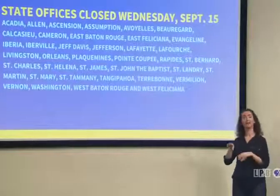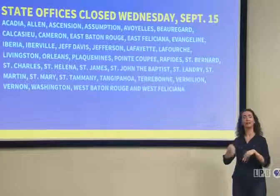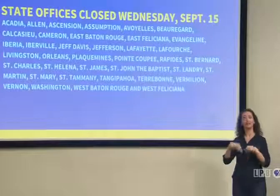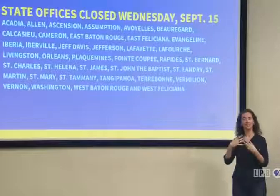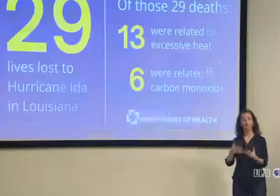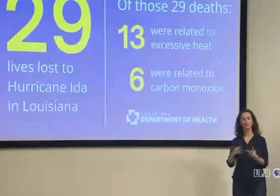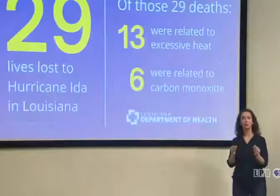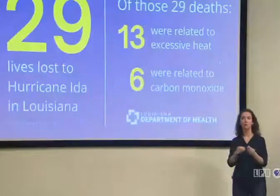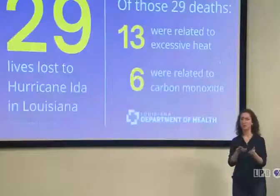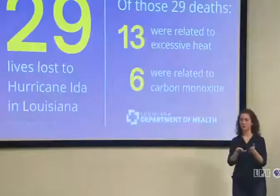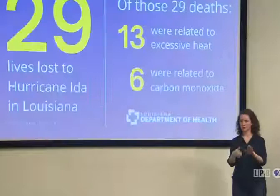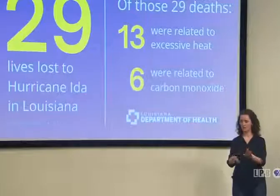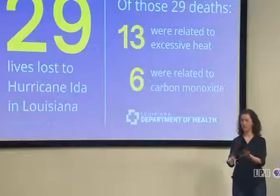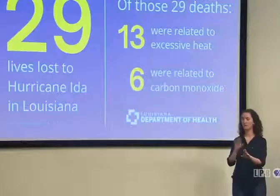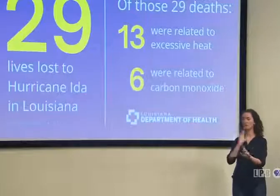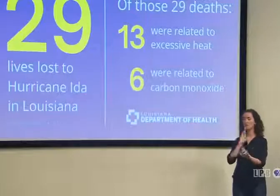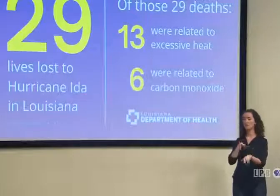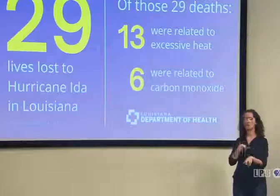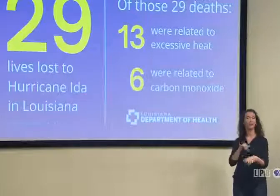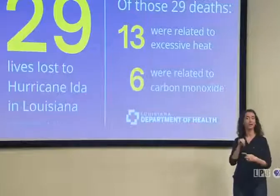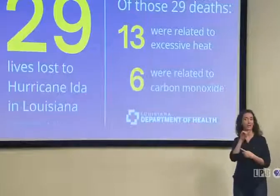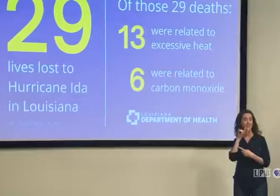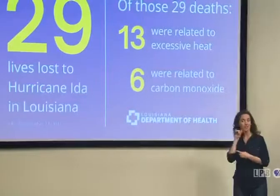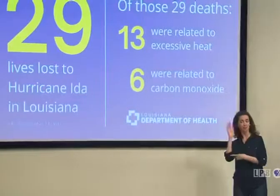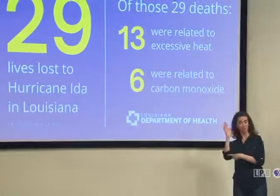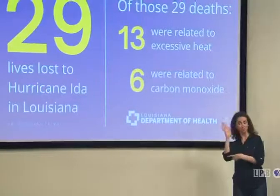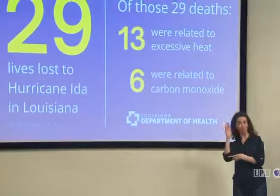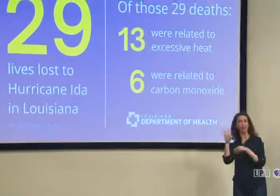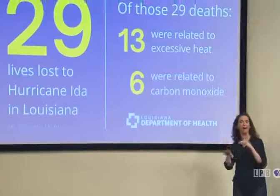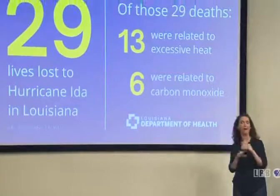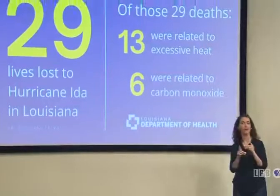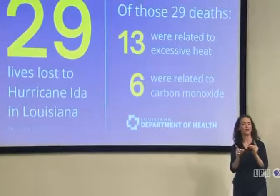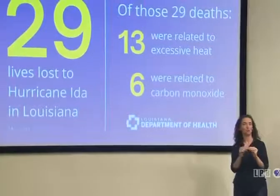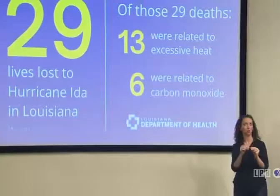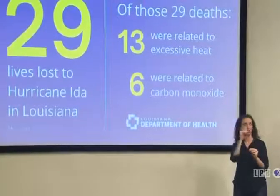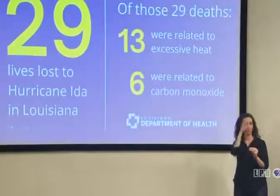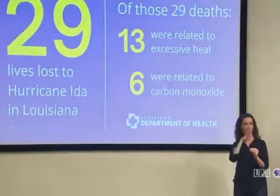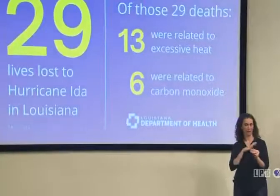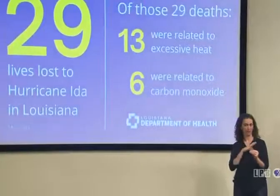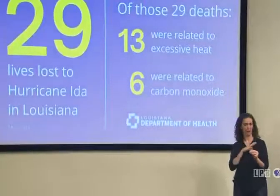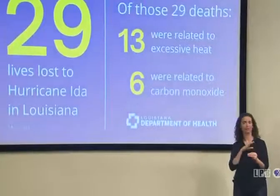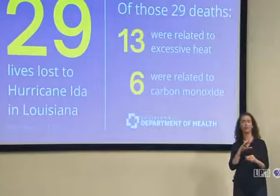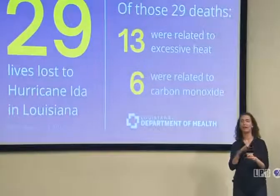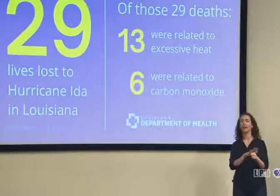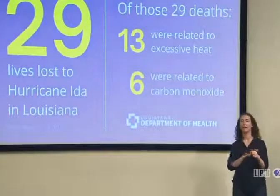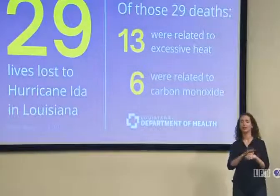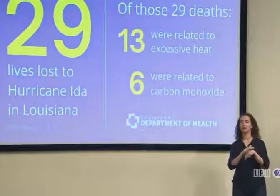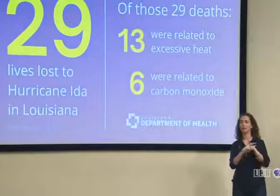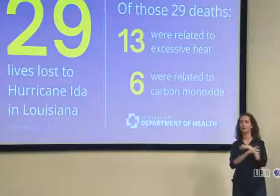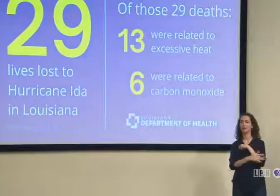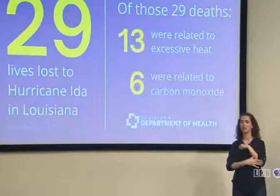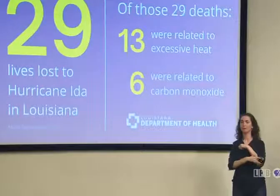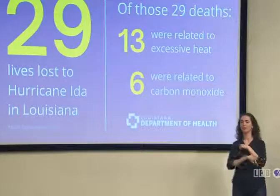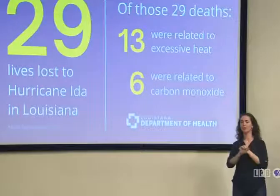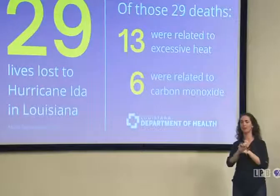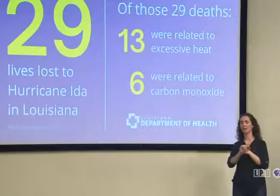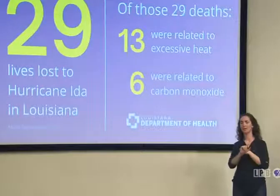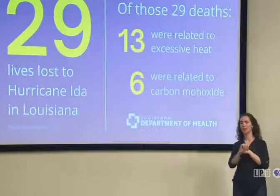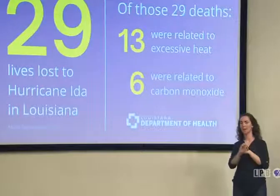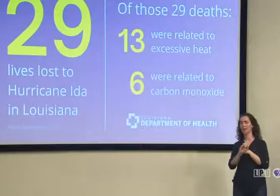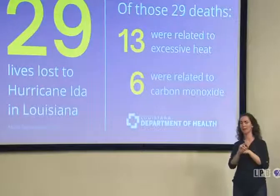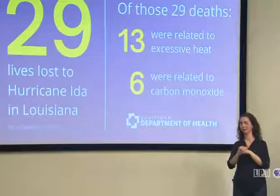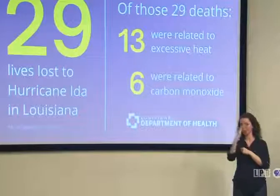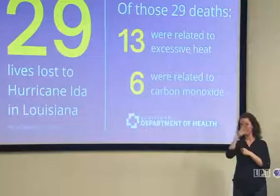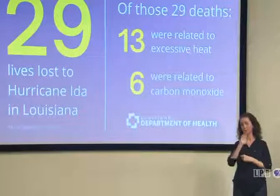briefing yesterday afternoon. A 70 year old male in St Tammany Parish died due to heat from an extended power